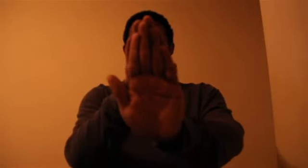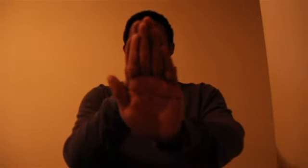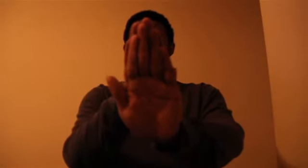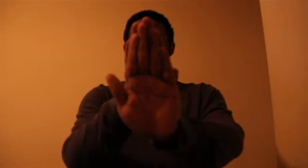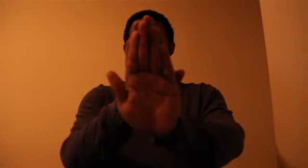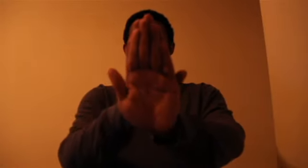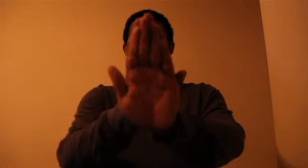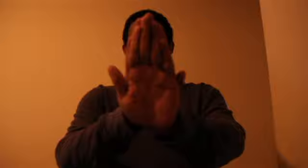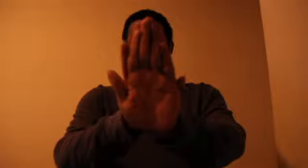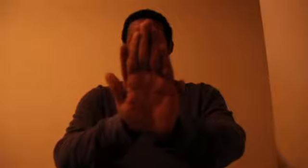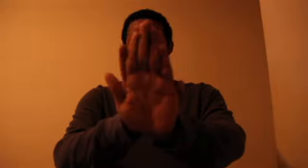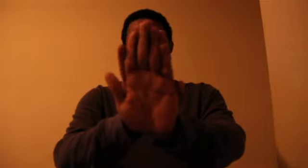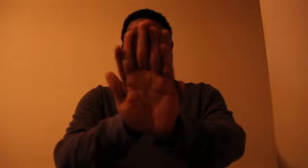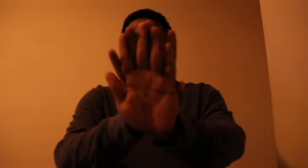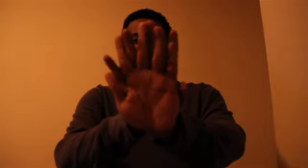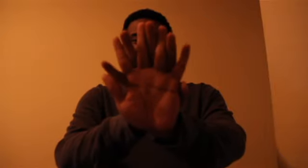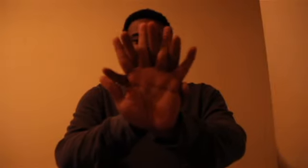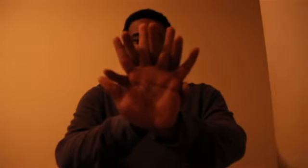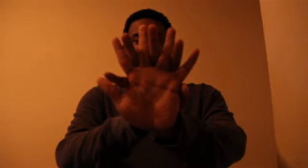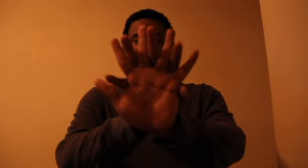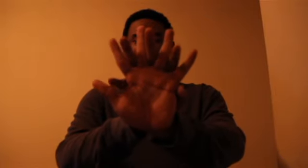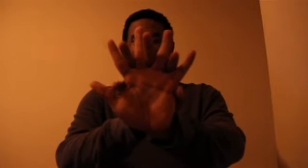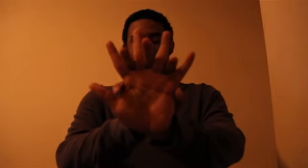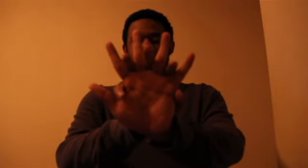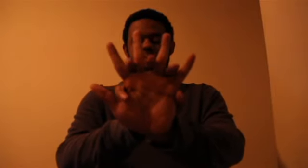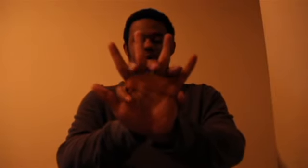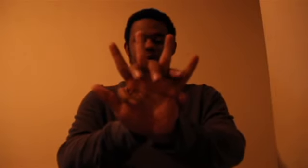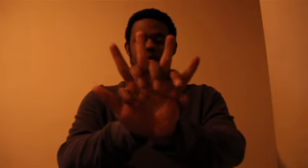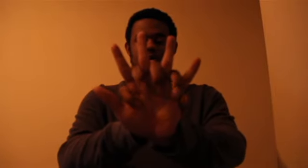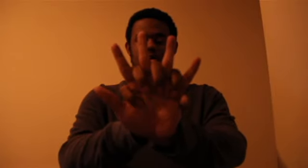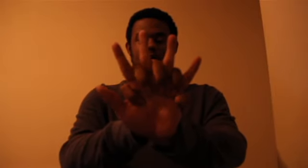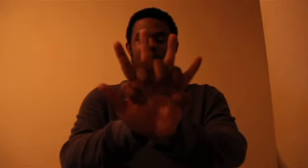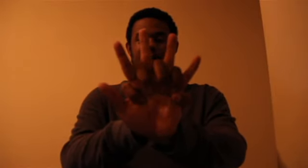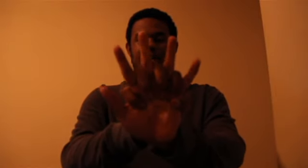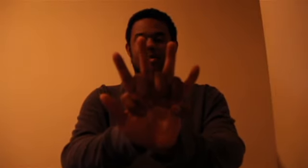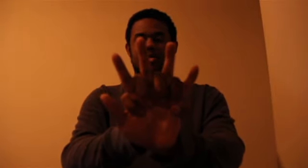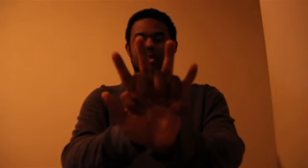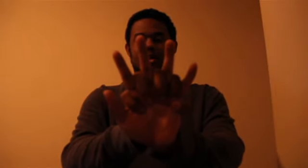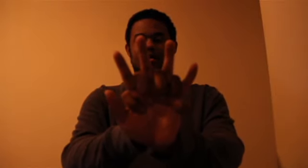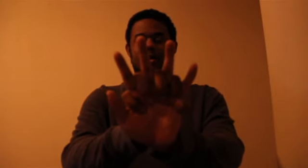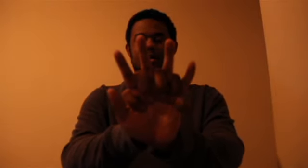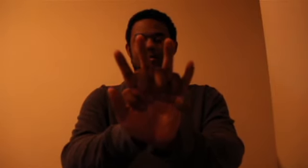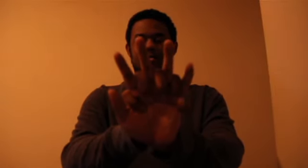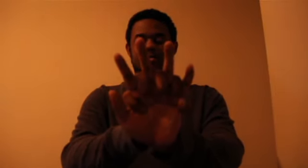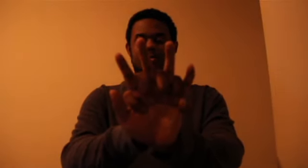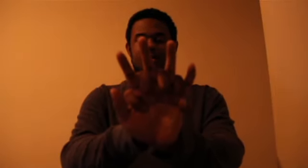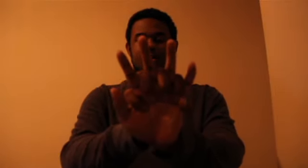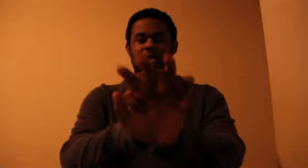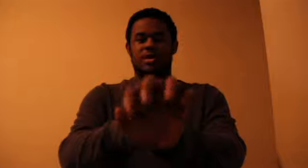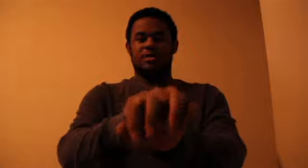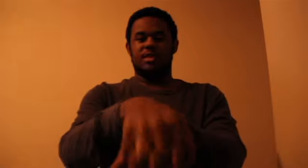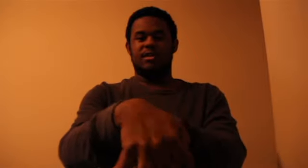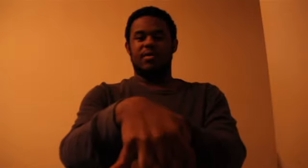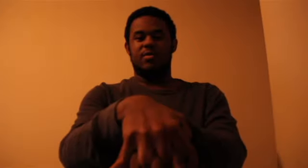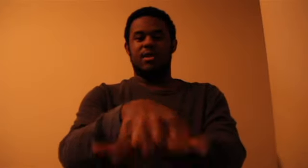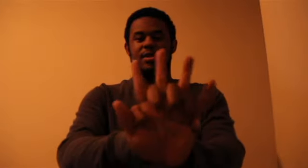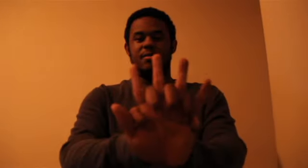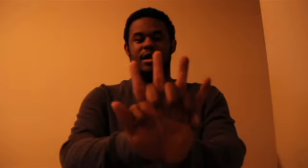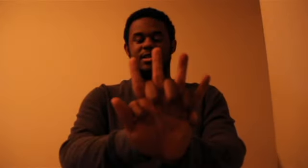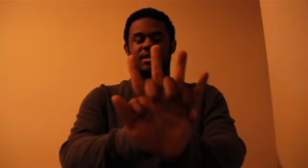placing your right hand behind and slipping your right hand to your left hand. Just like when we did the magic